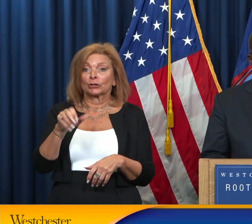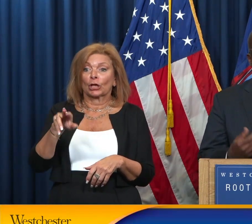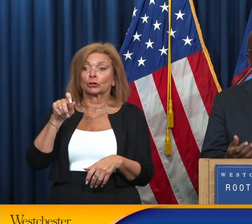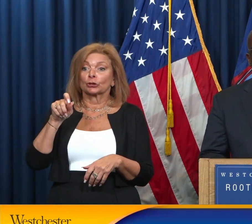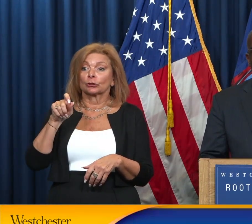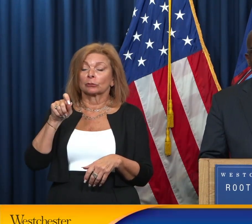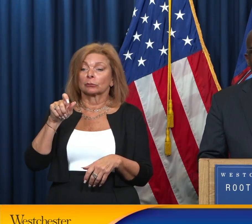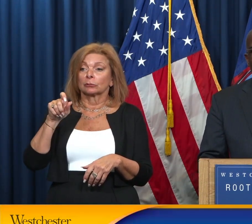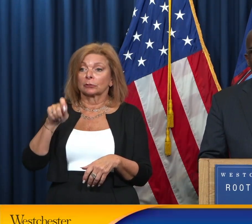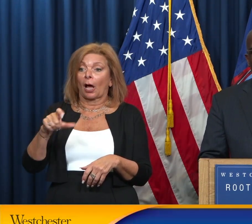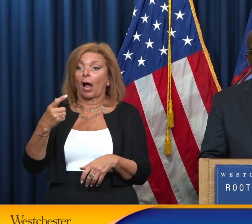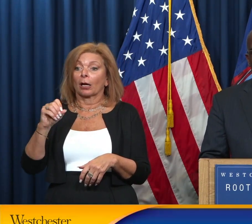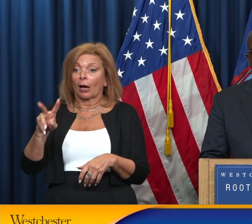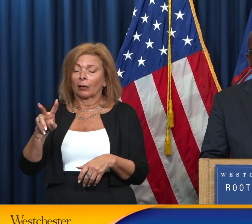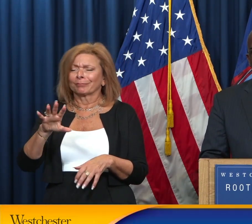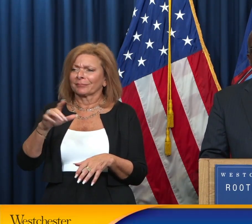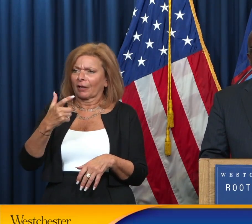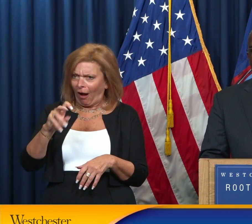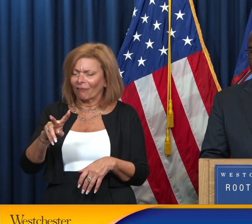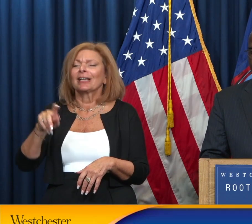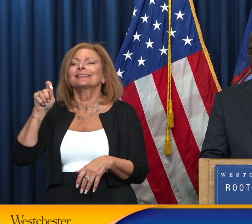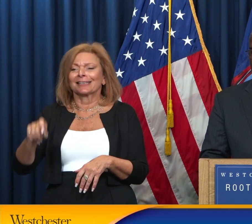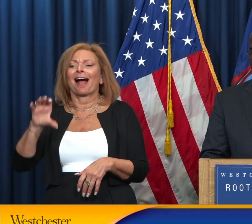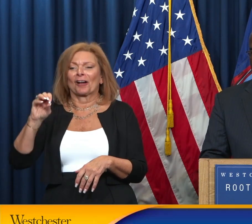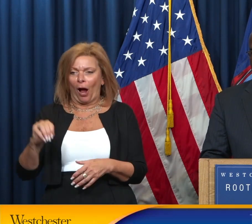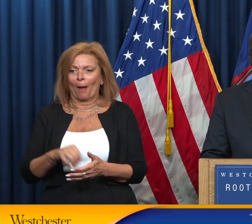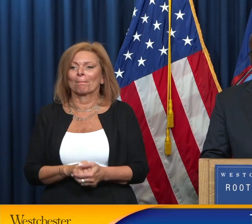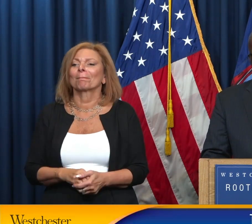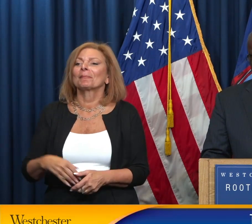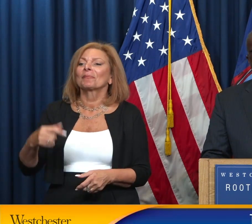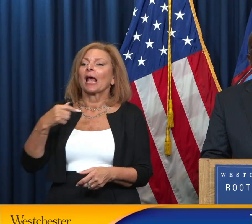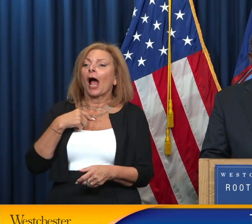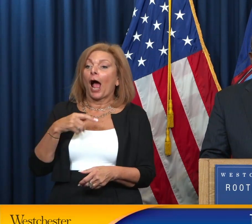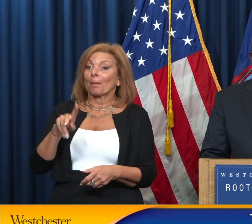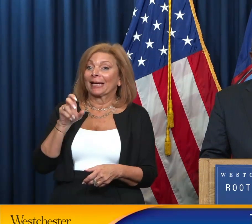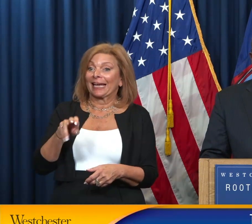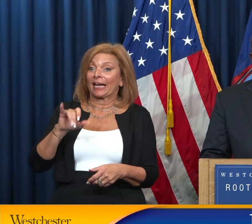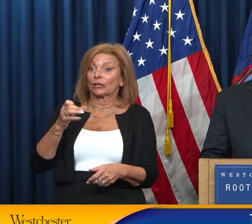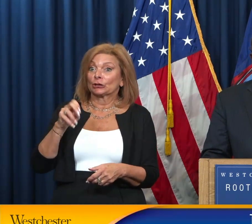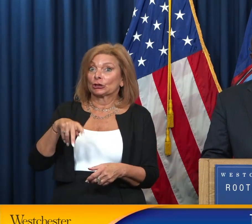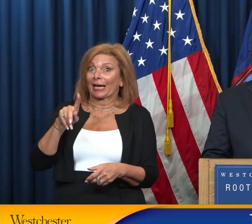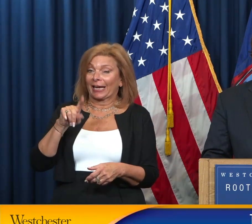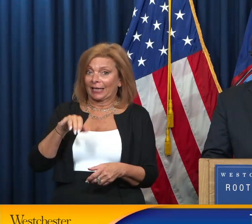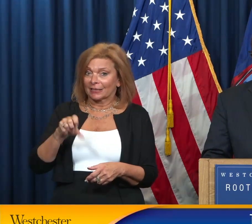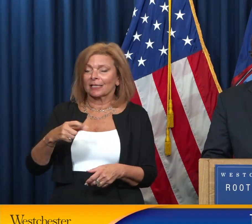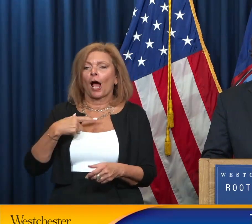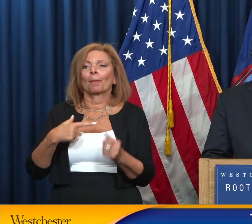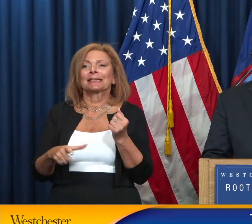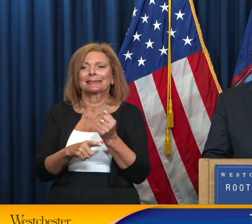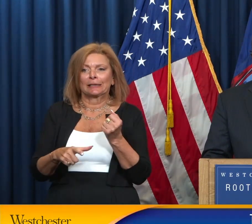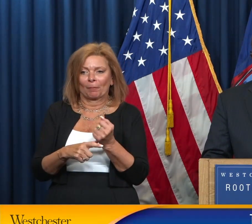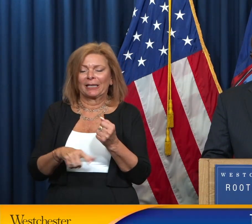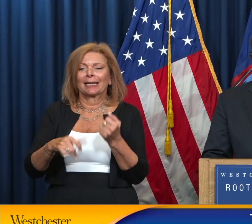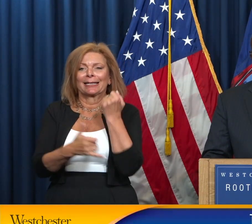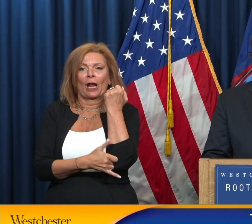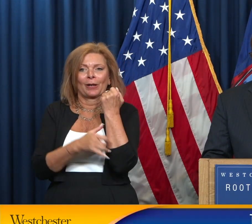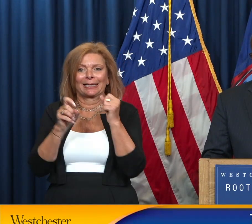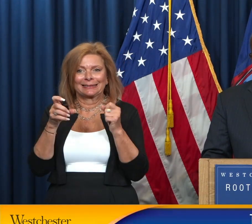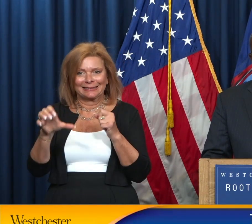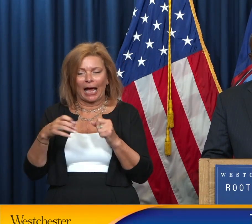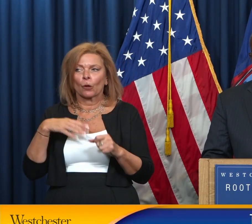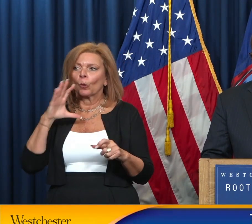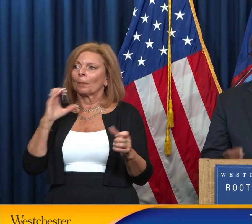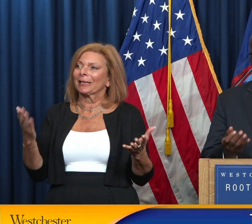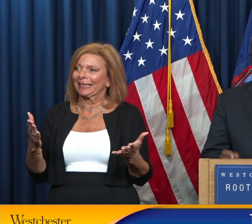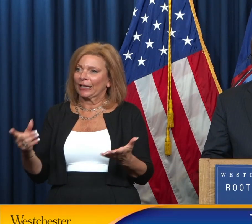With that, I'm Ken Jenkins, I'm Deputy County Executive, and we'll be back next week on Monday for another